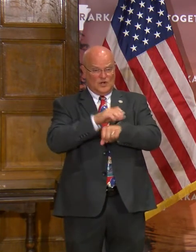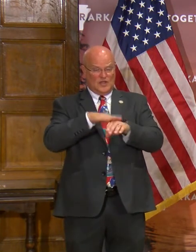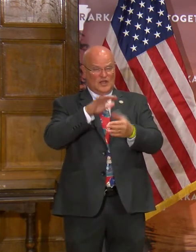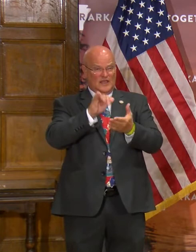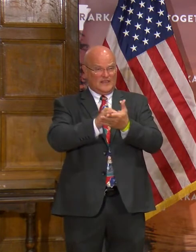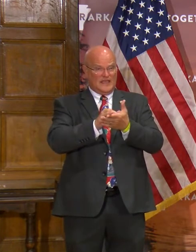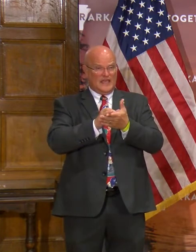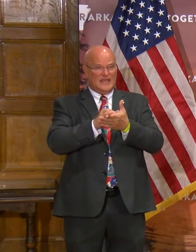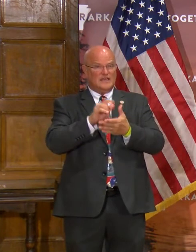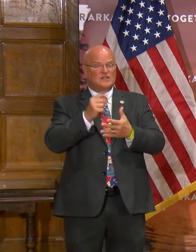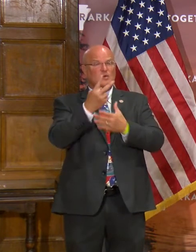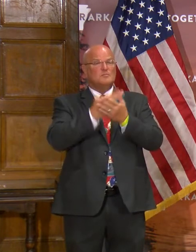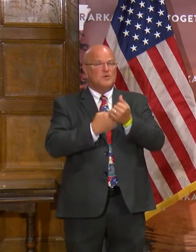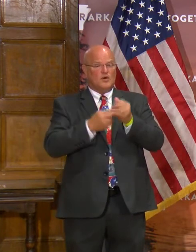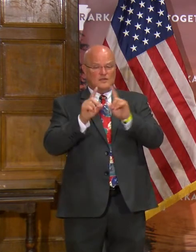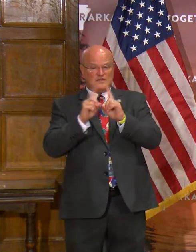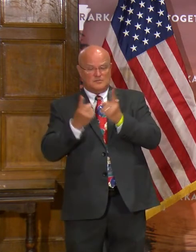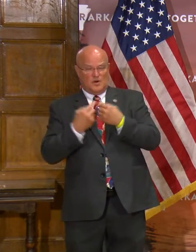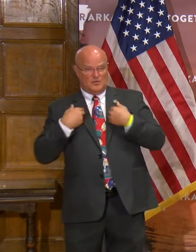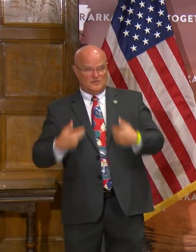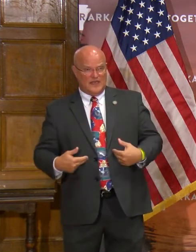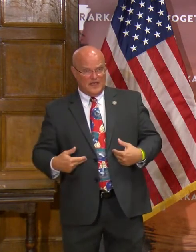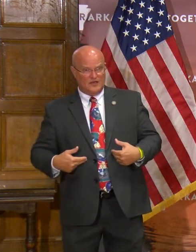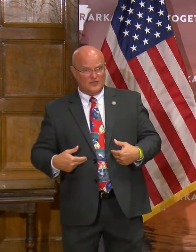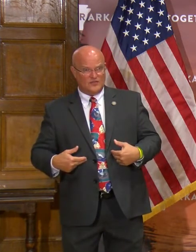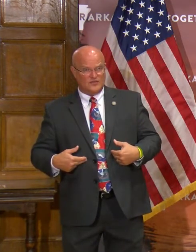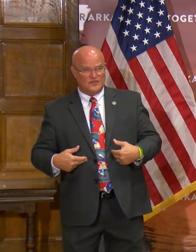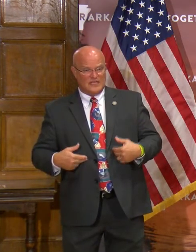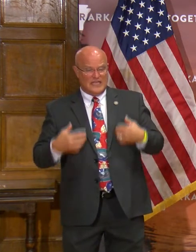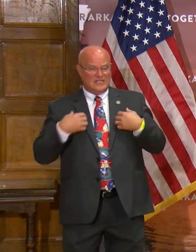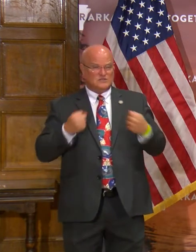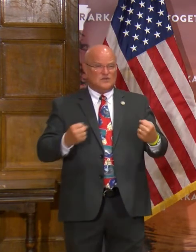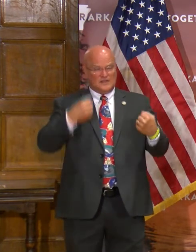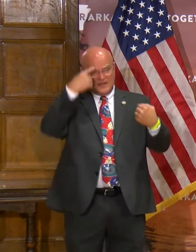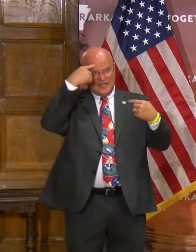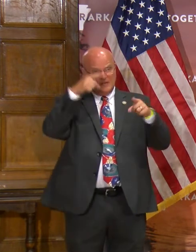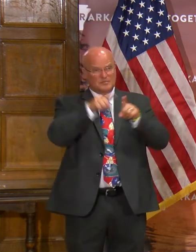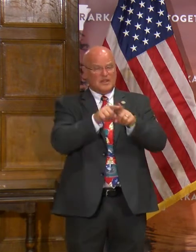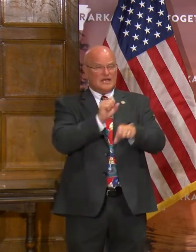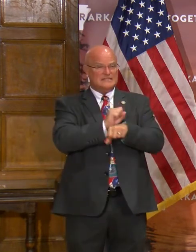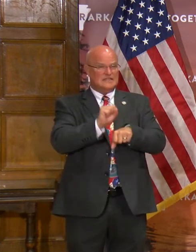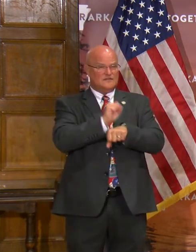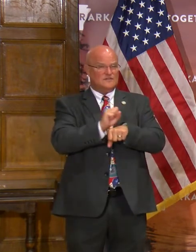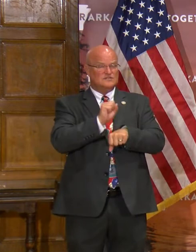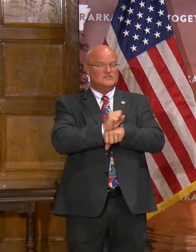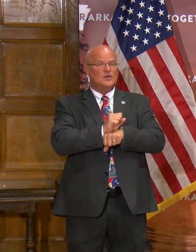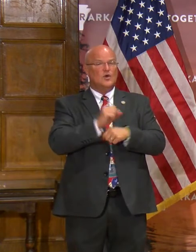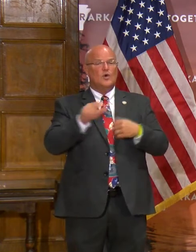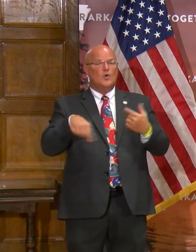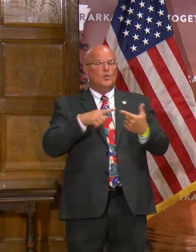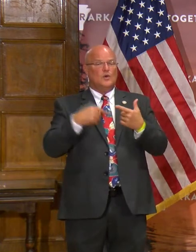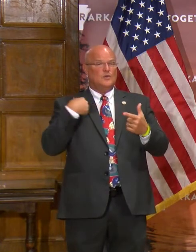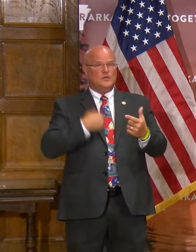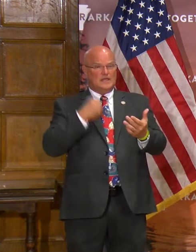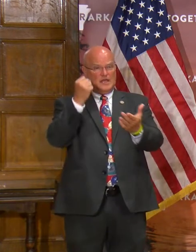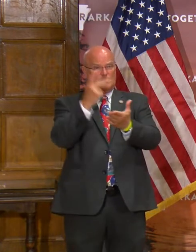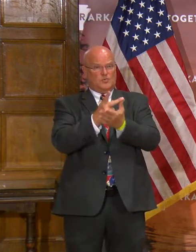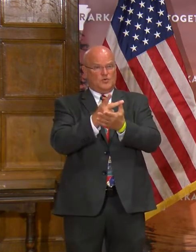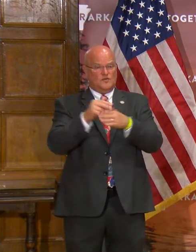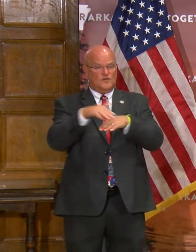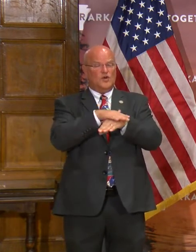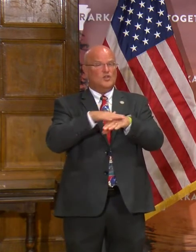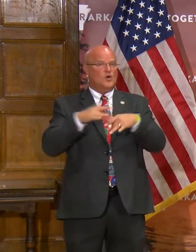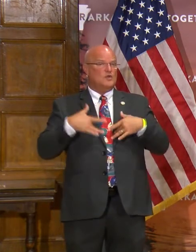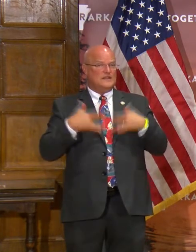that to both through the Department of Health and strengthen our compliance efforts. Whenever we approve a